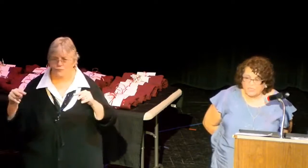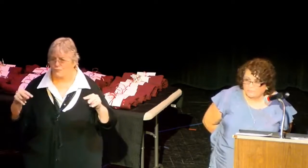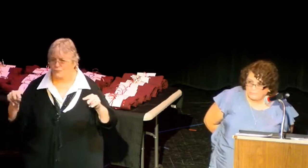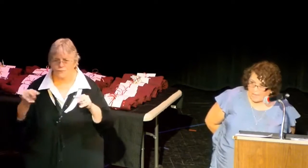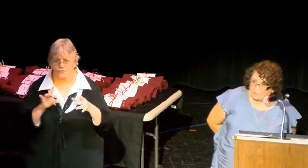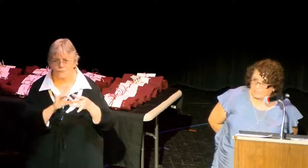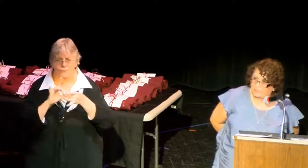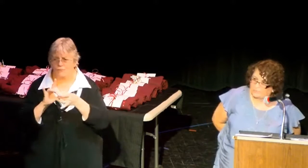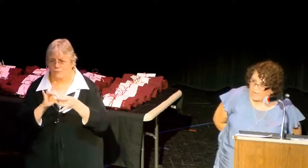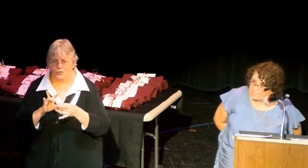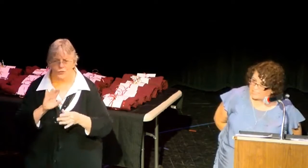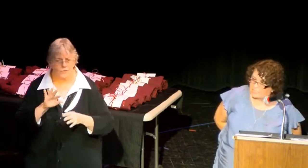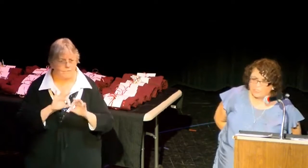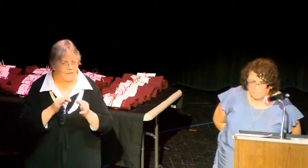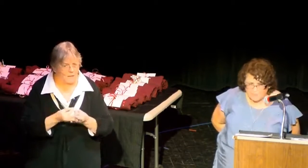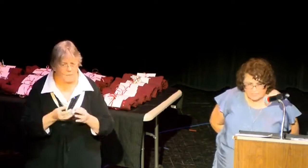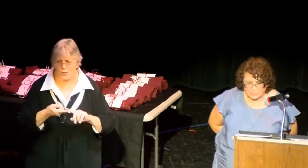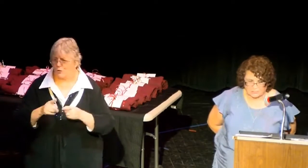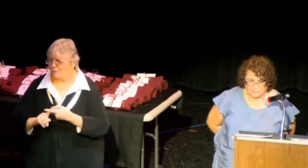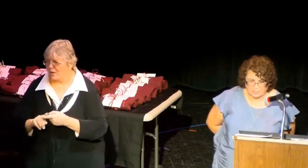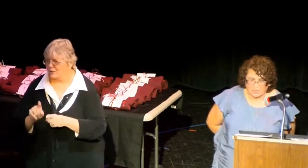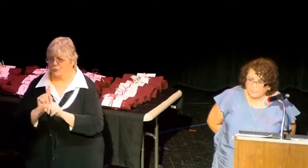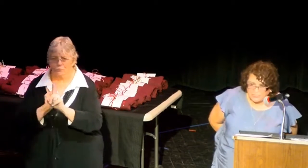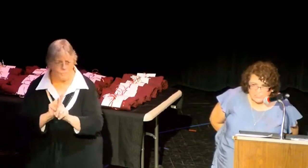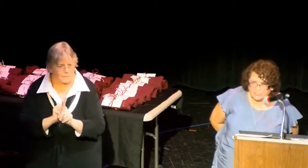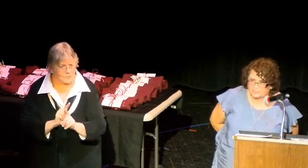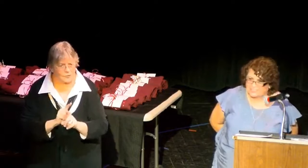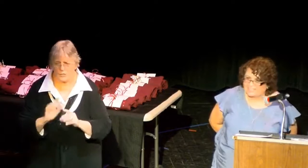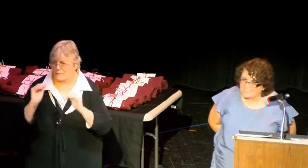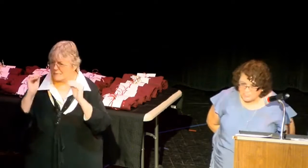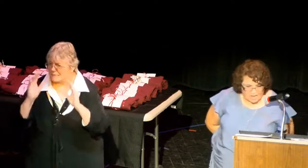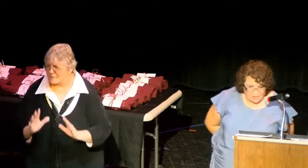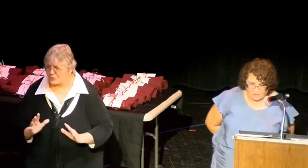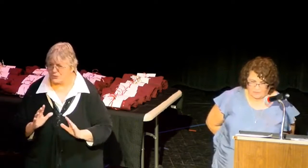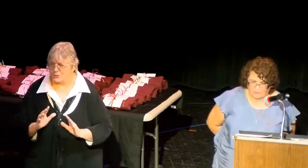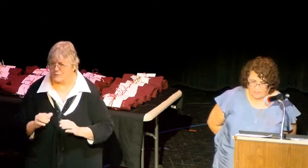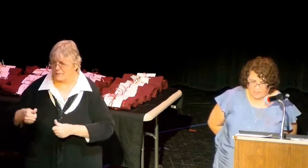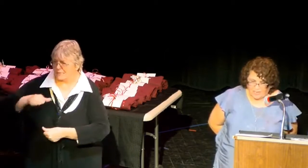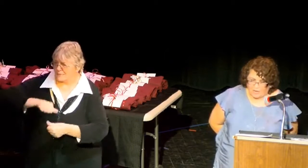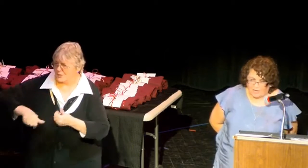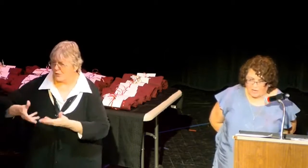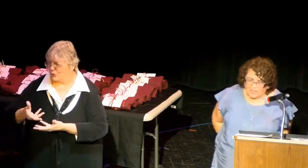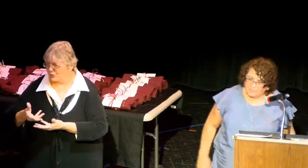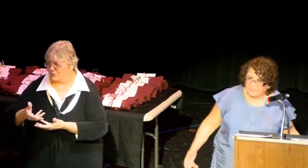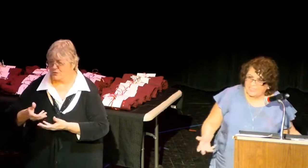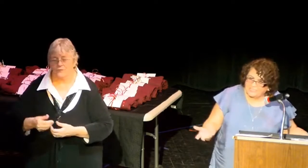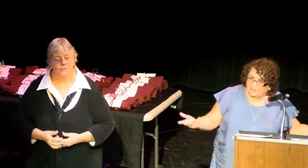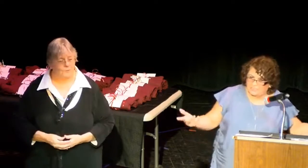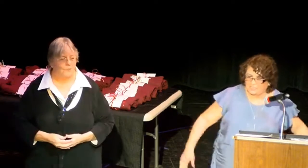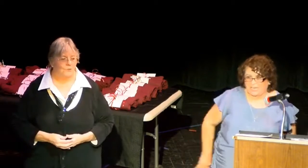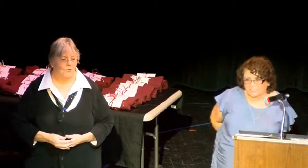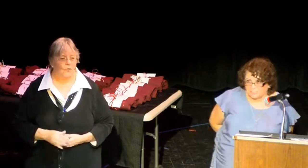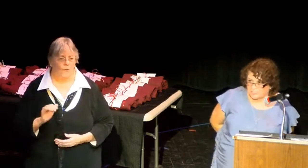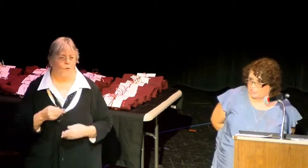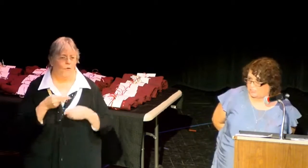room, your family, your friends, your mentors, your teachers, and each other. These